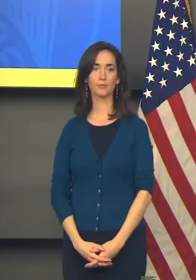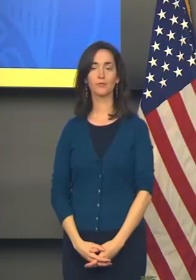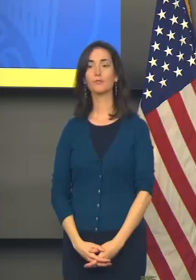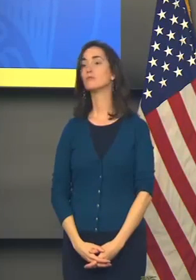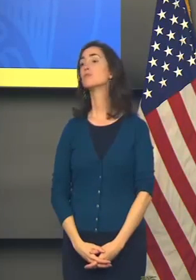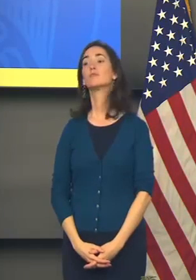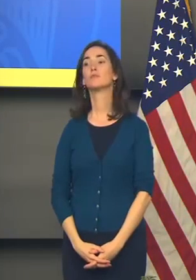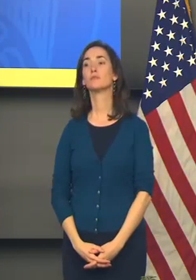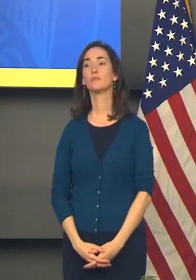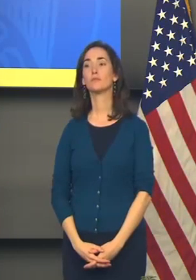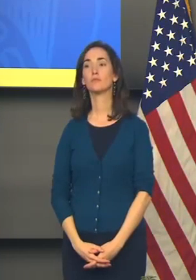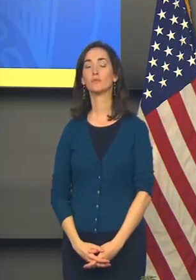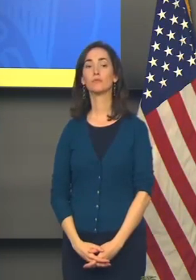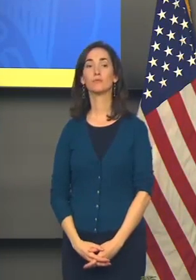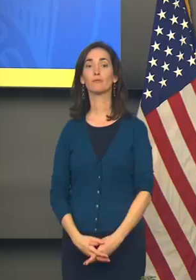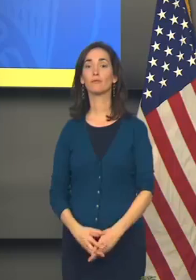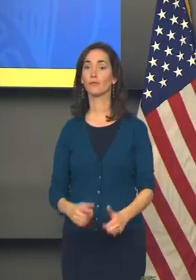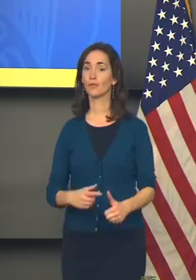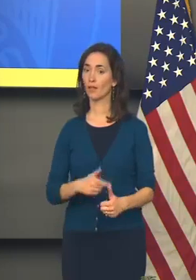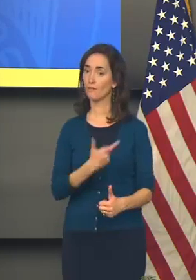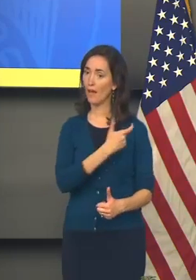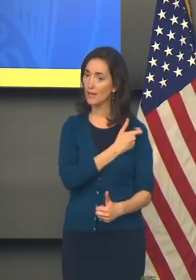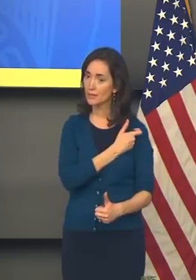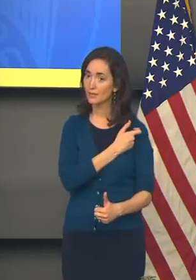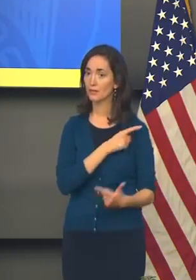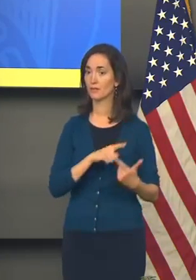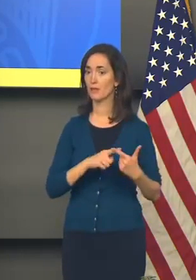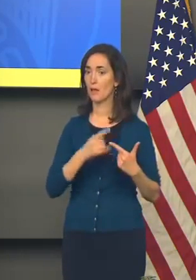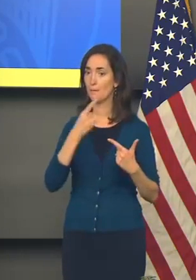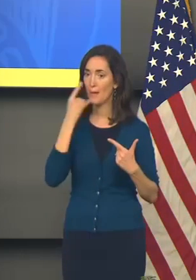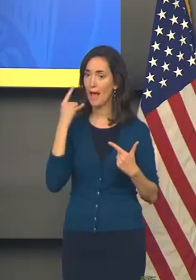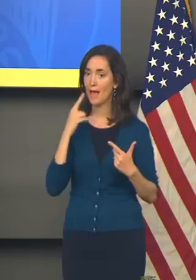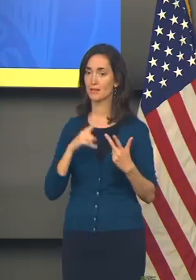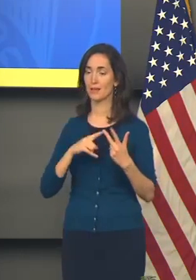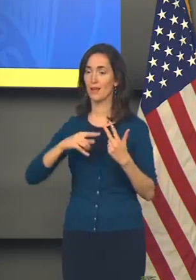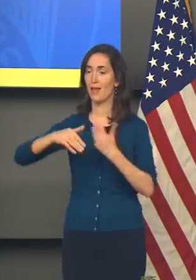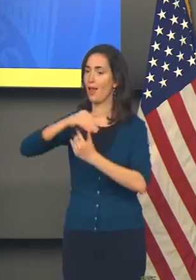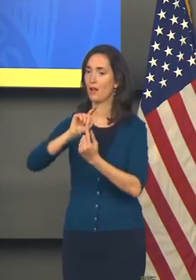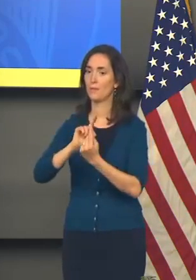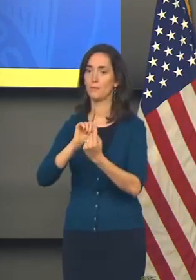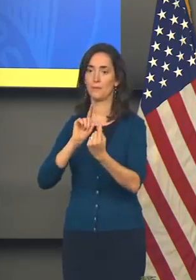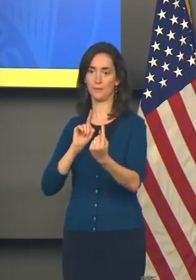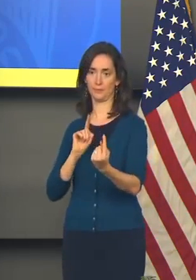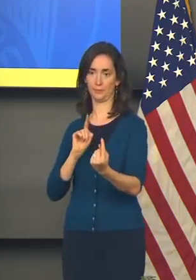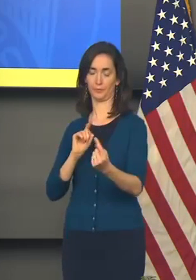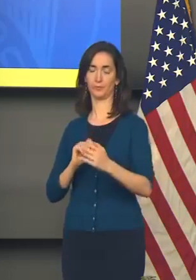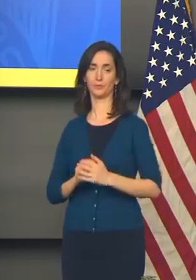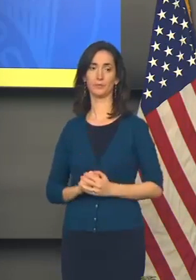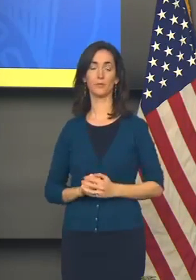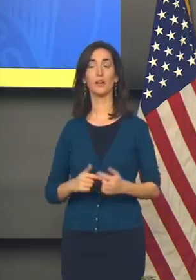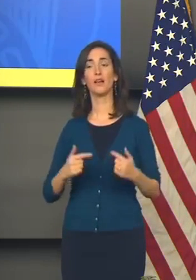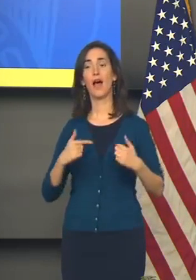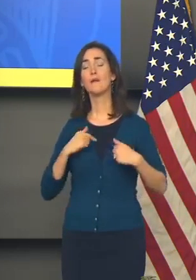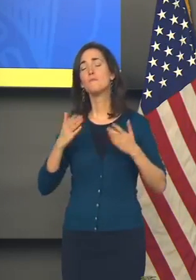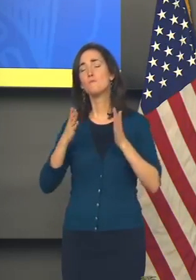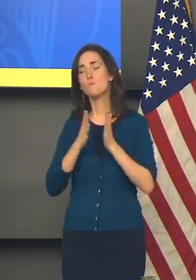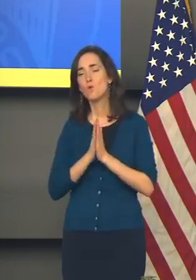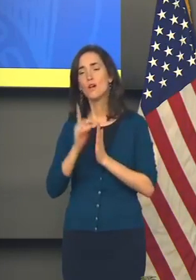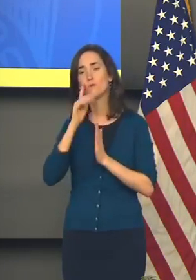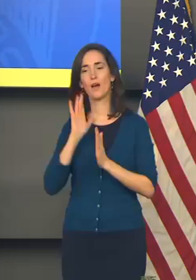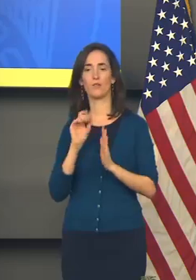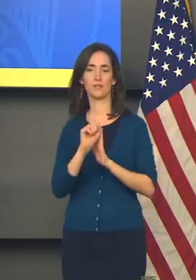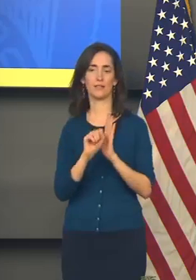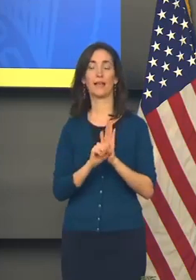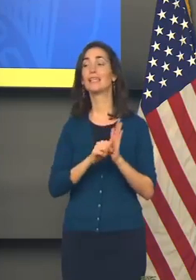Get your vaccine, wear your mask, keep your distance. I am praying for our state. I'm asking